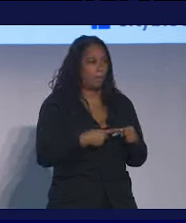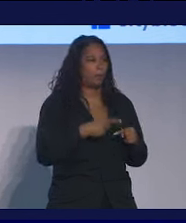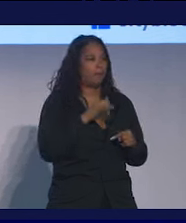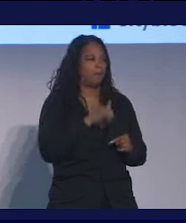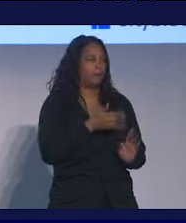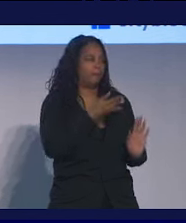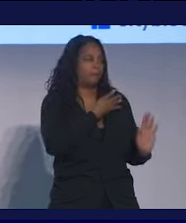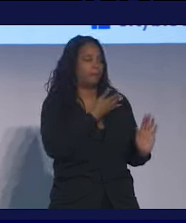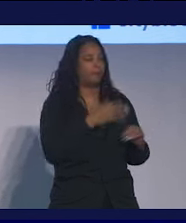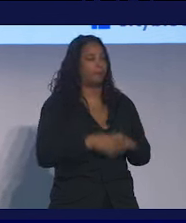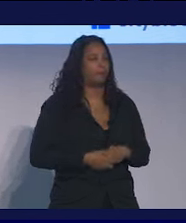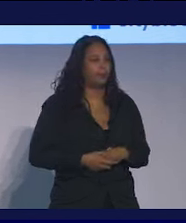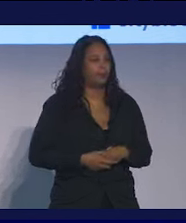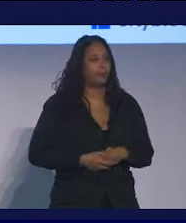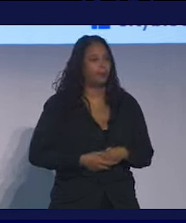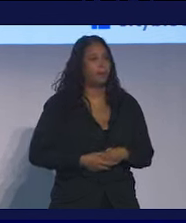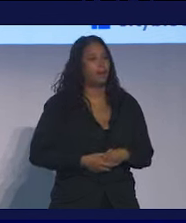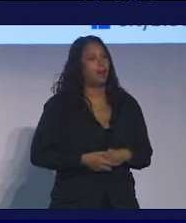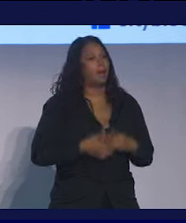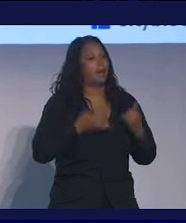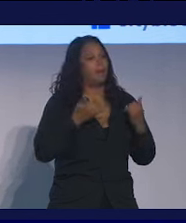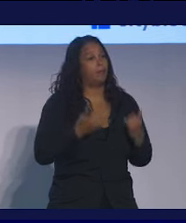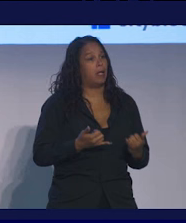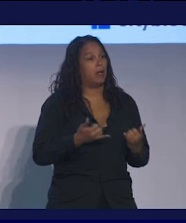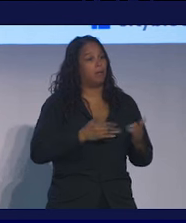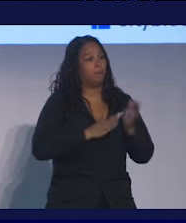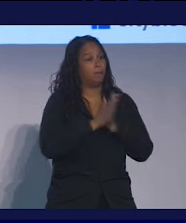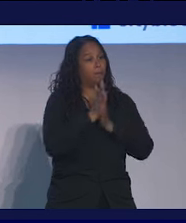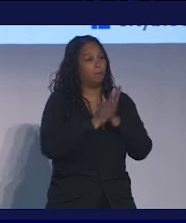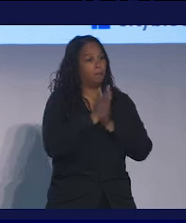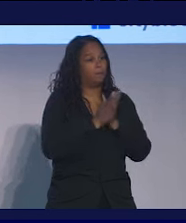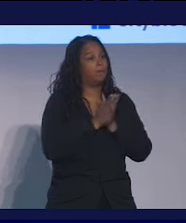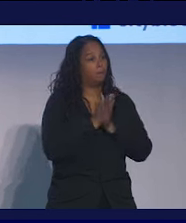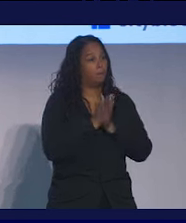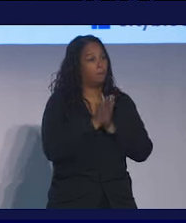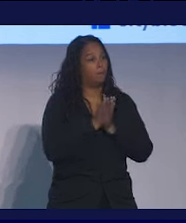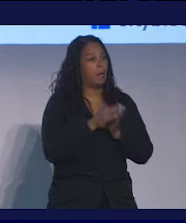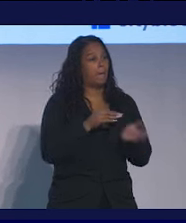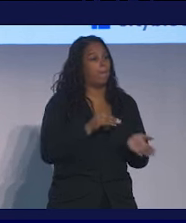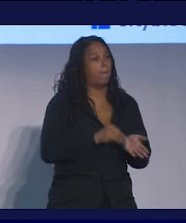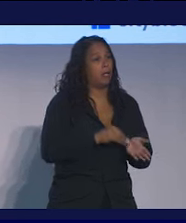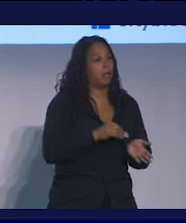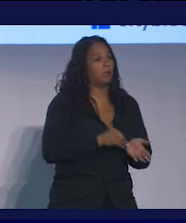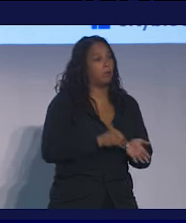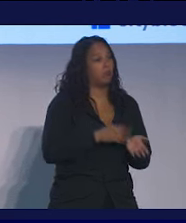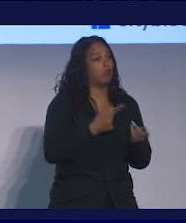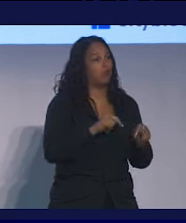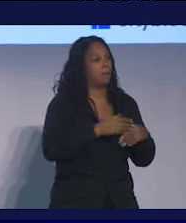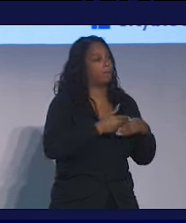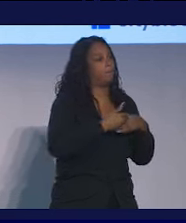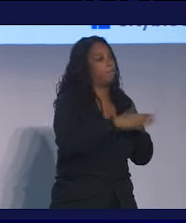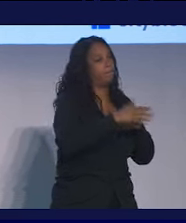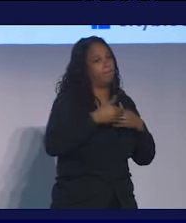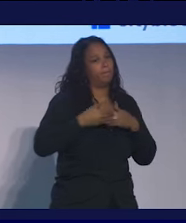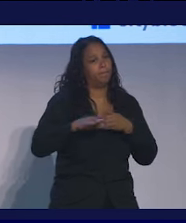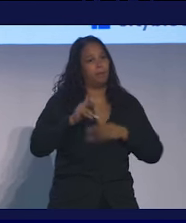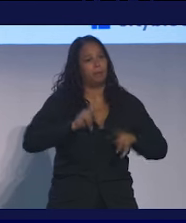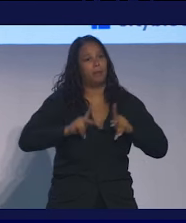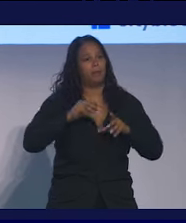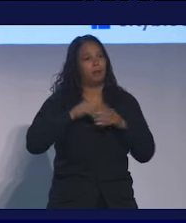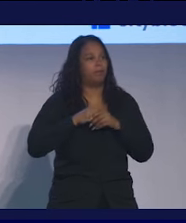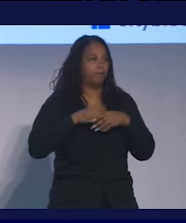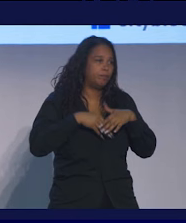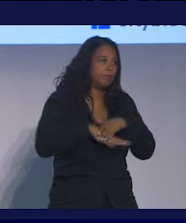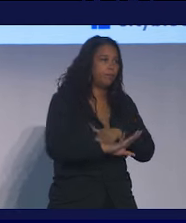indicator. And we're now driving medical utilization down. We're keeping people out of the hospital. We're keeping people out of the intensive care unit.